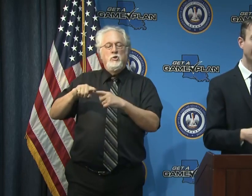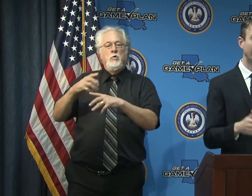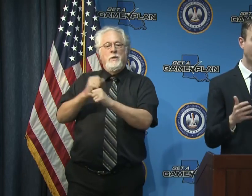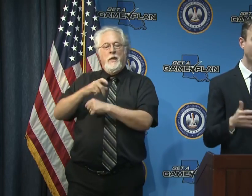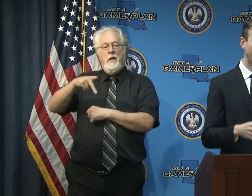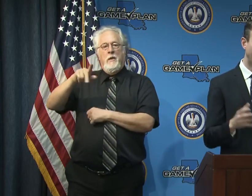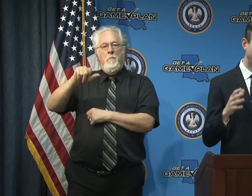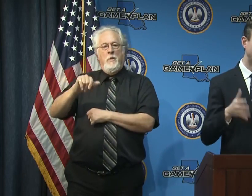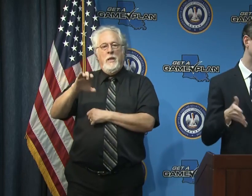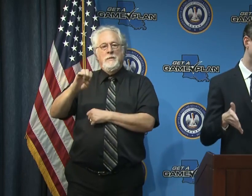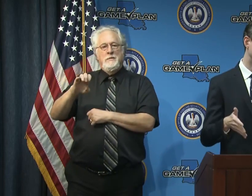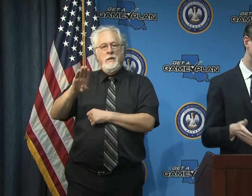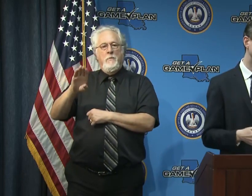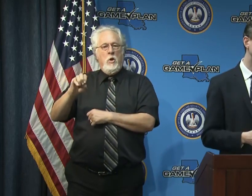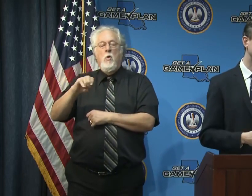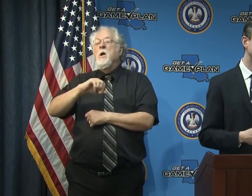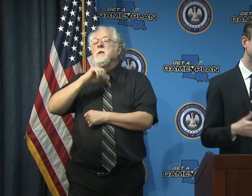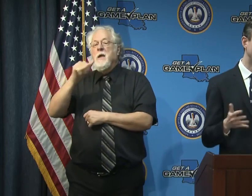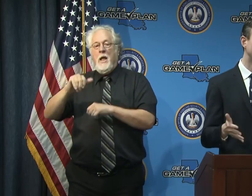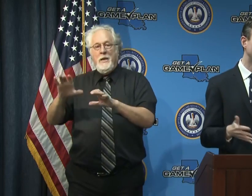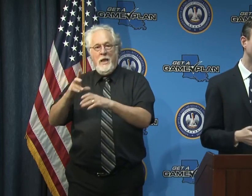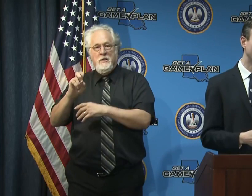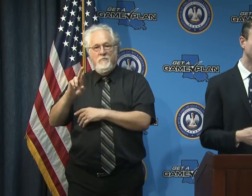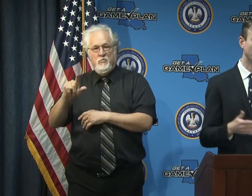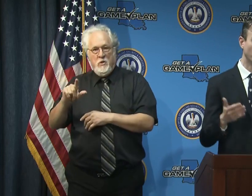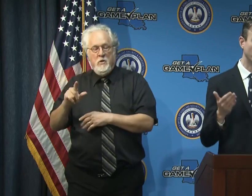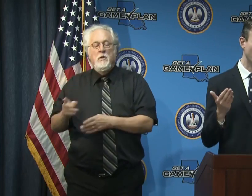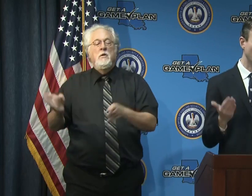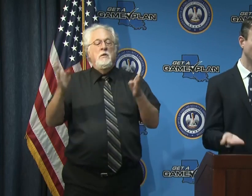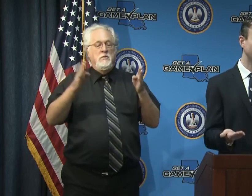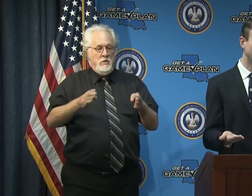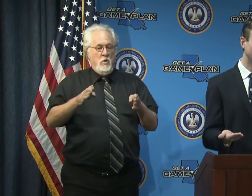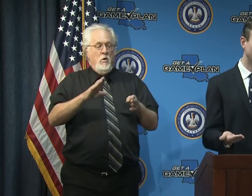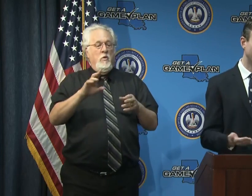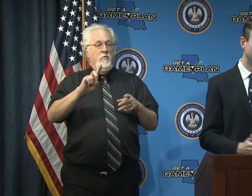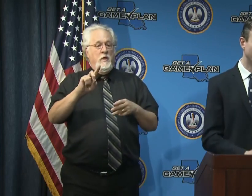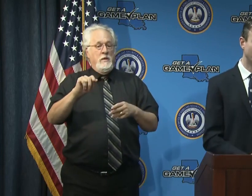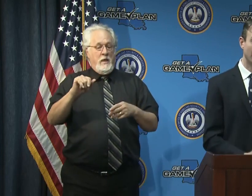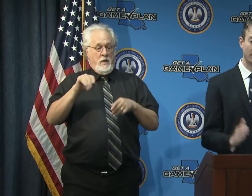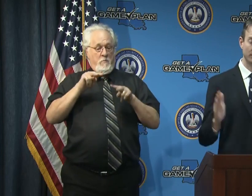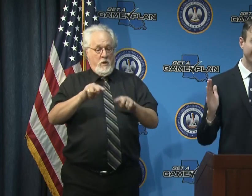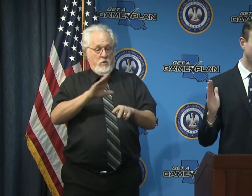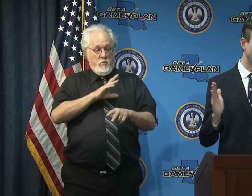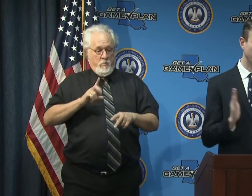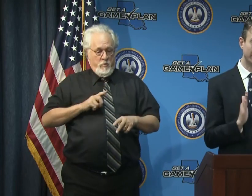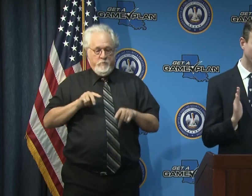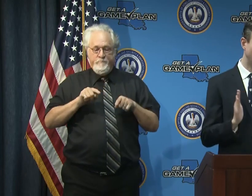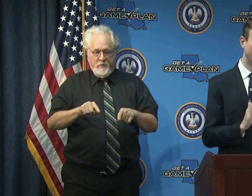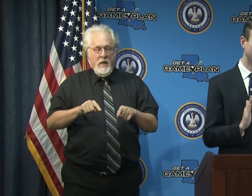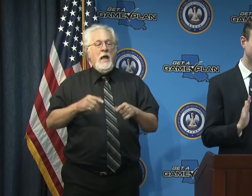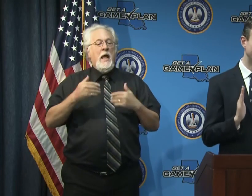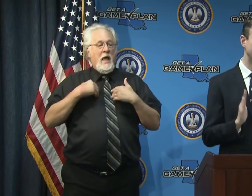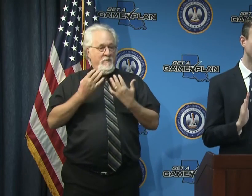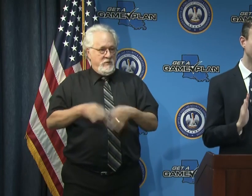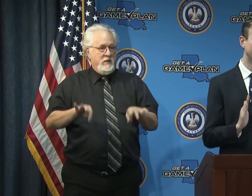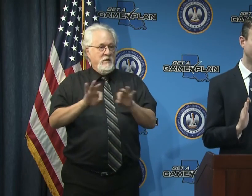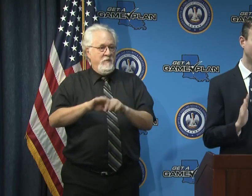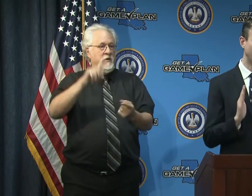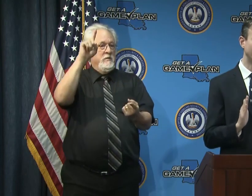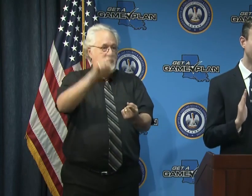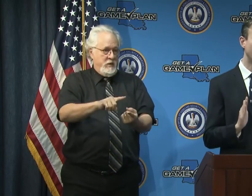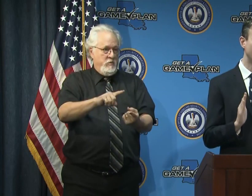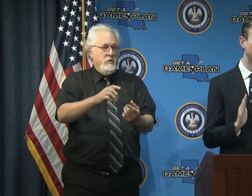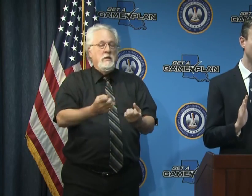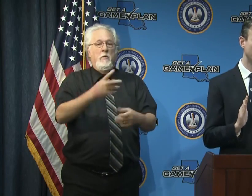drug and and that's what happened here essentially the data safety monitoring board looked at the data and said there's a clear significant decrease